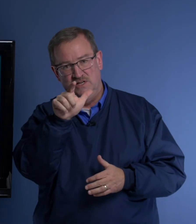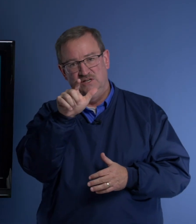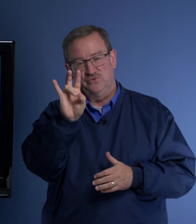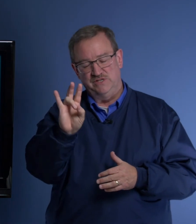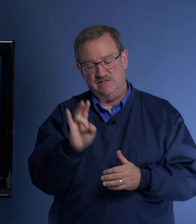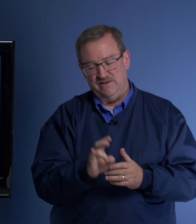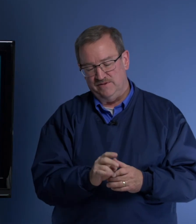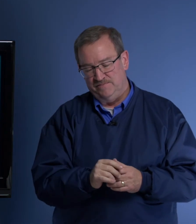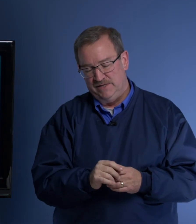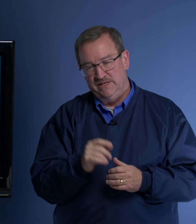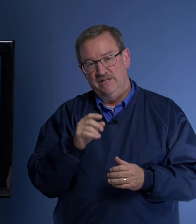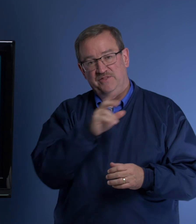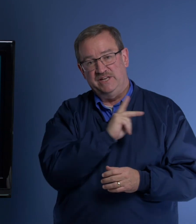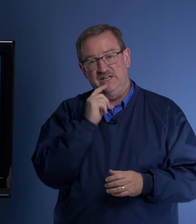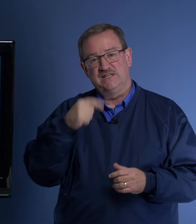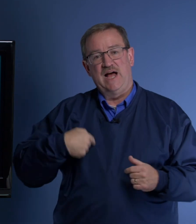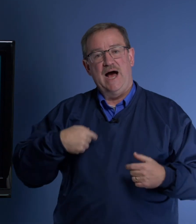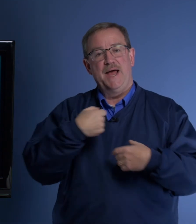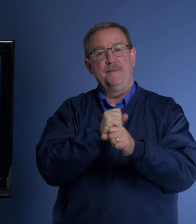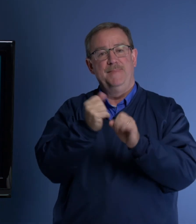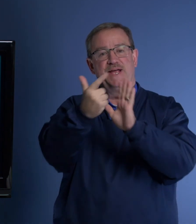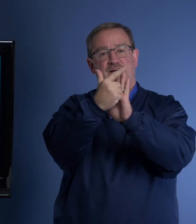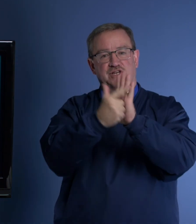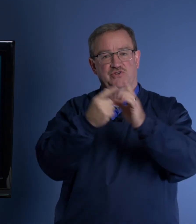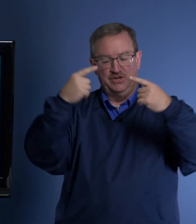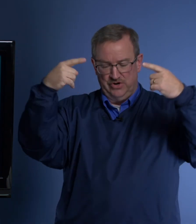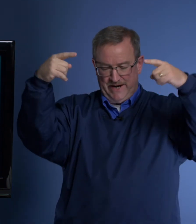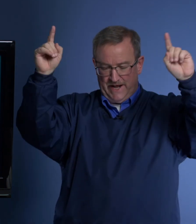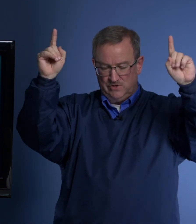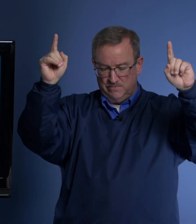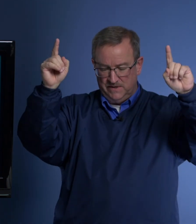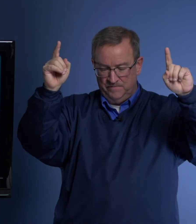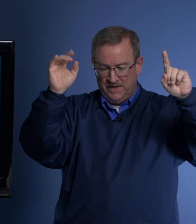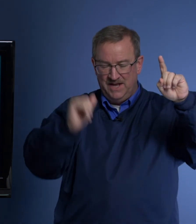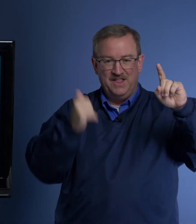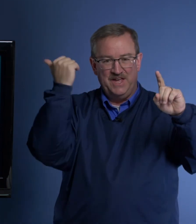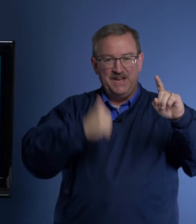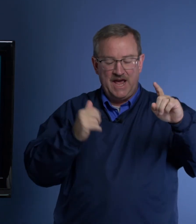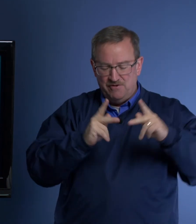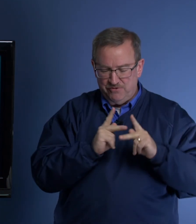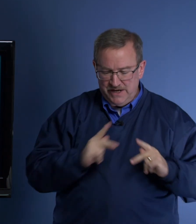27. The king said, I make a decree or an announcement that in every